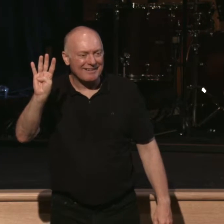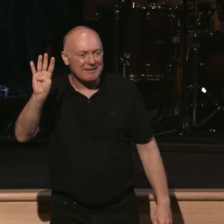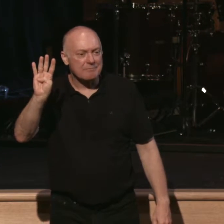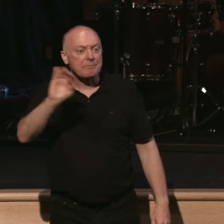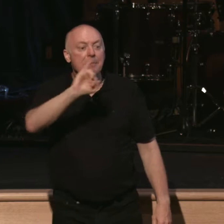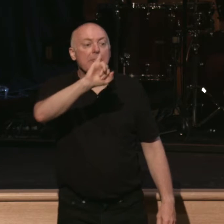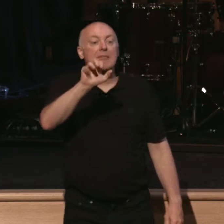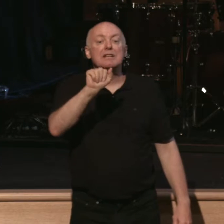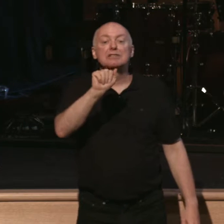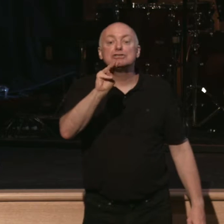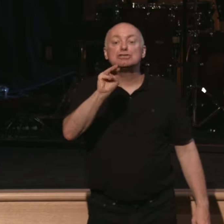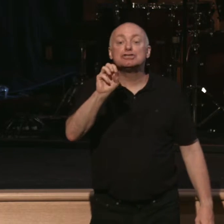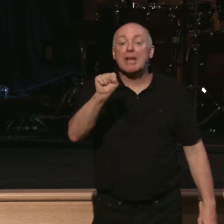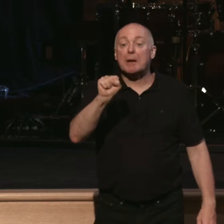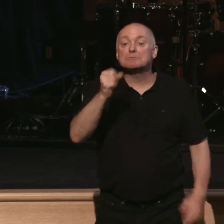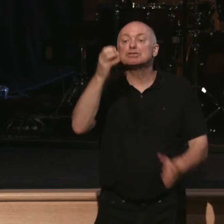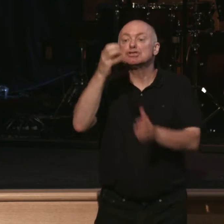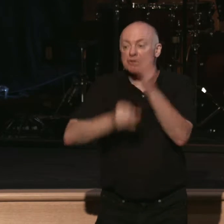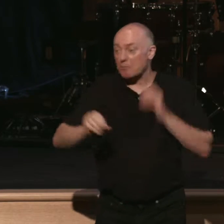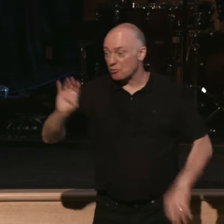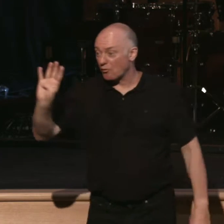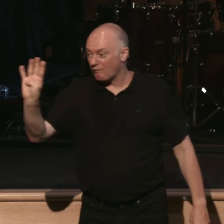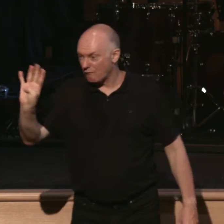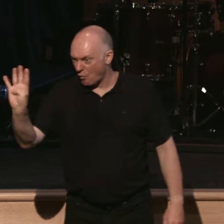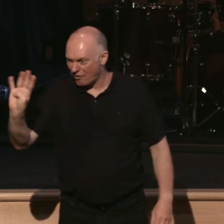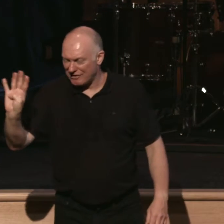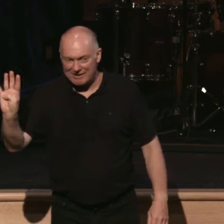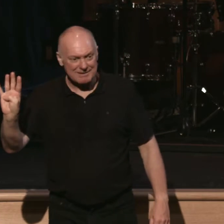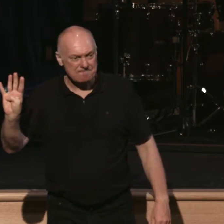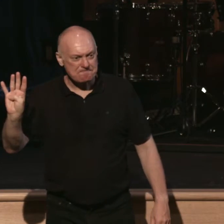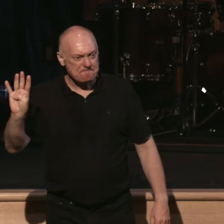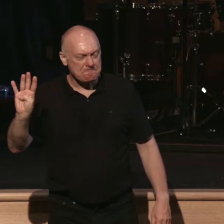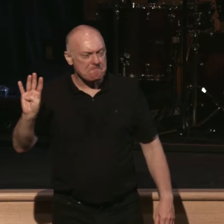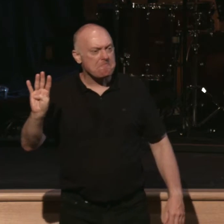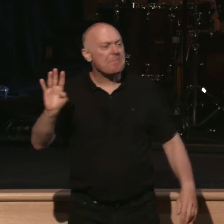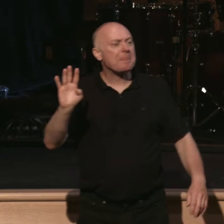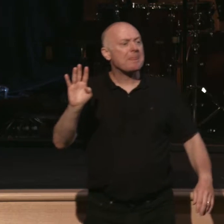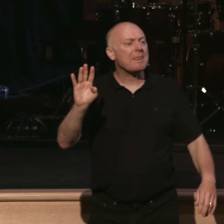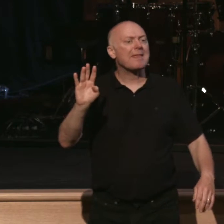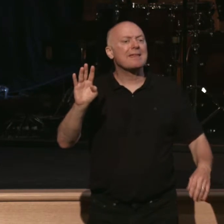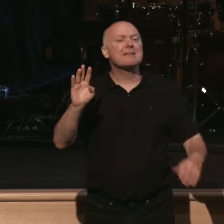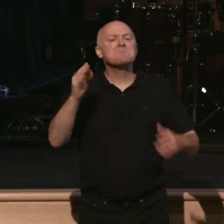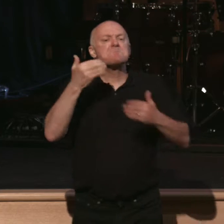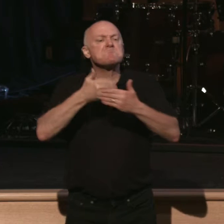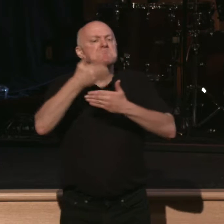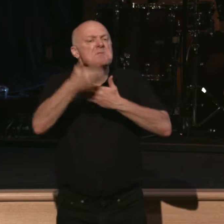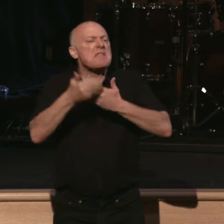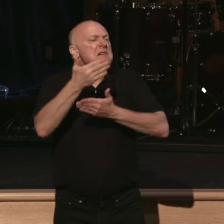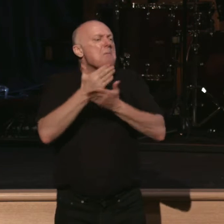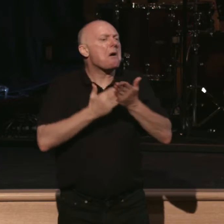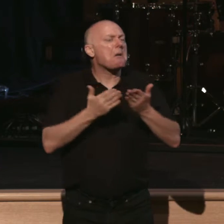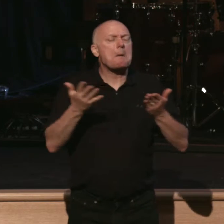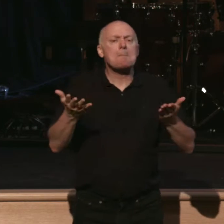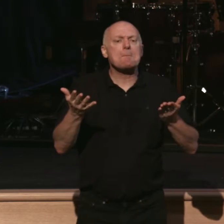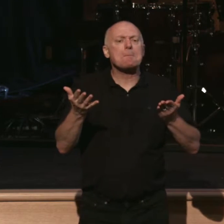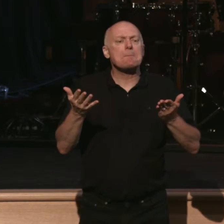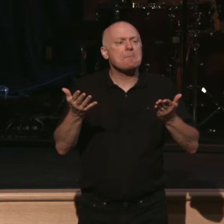James chapter 4. And we'll head into our next section, section 3.